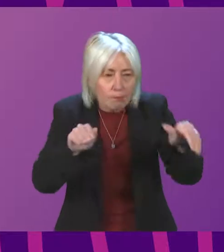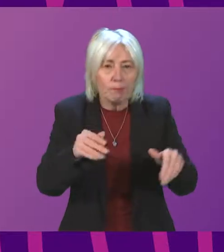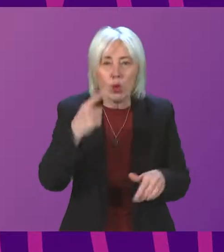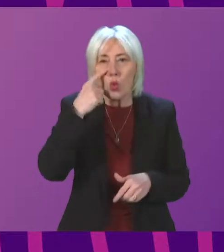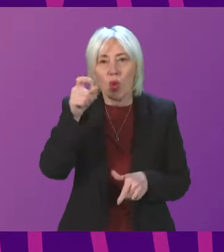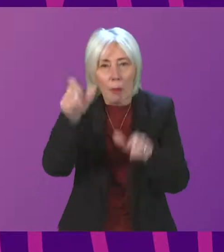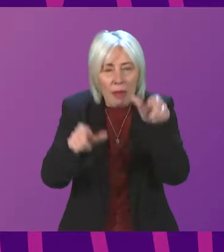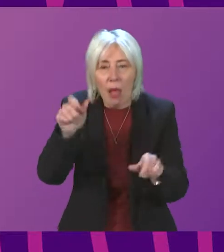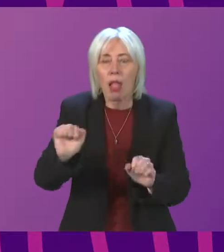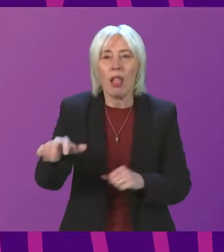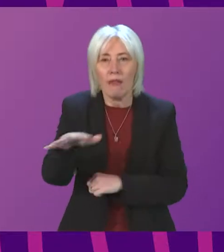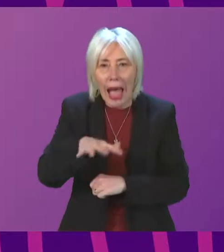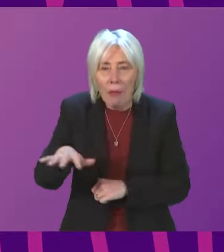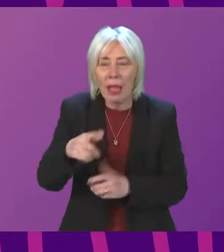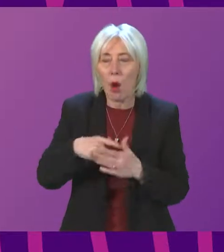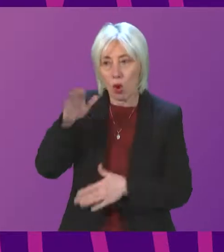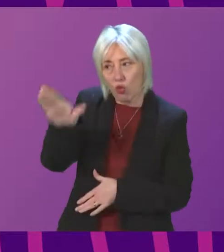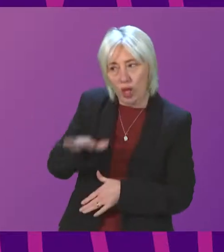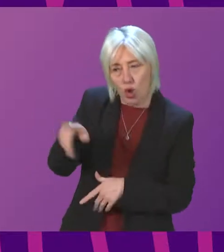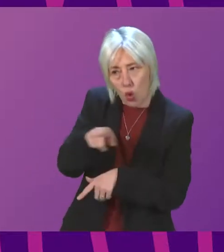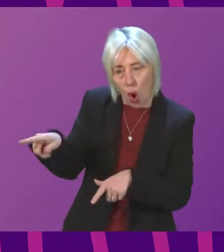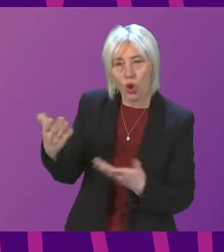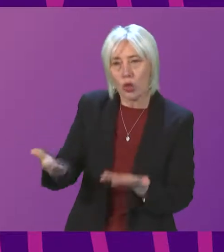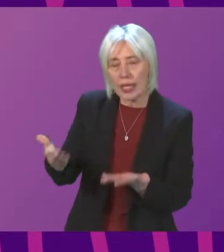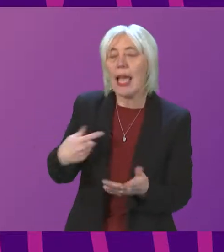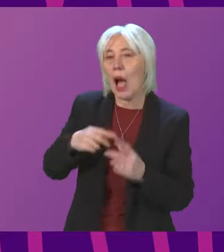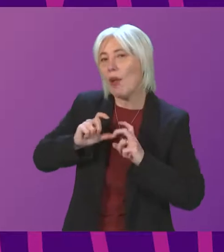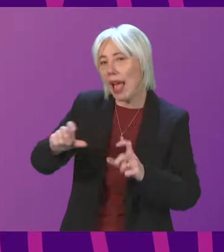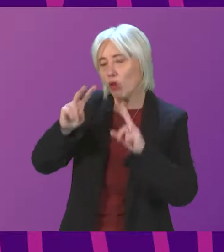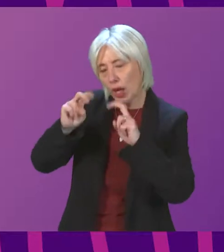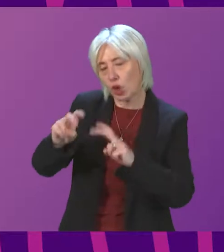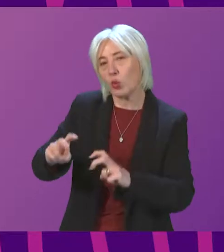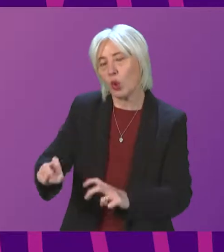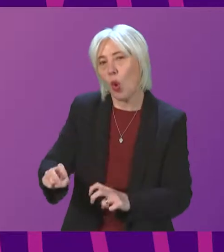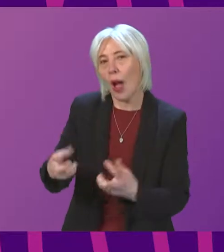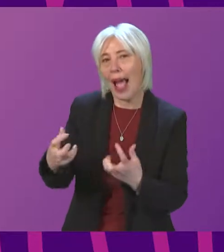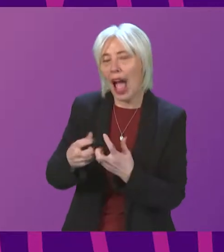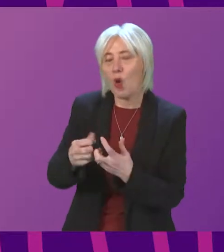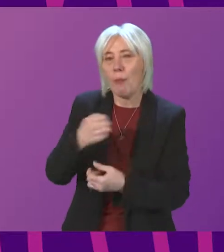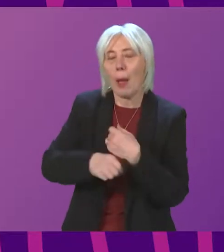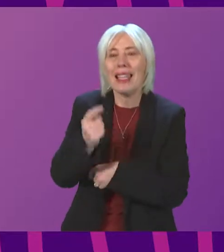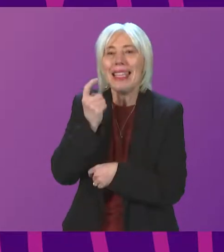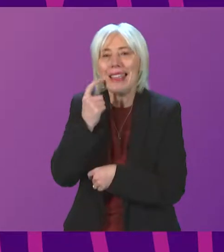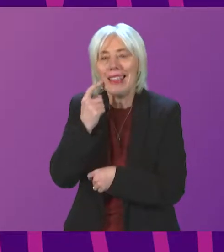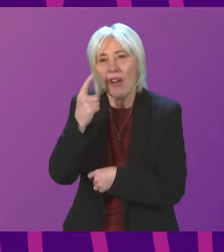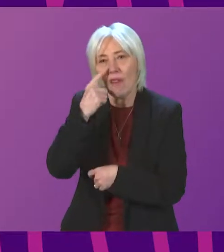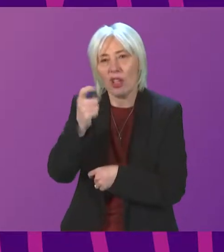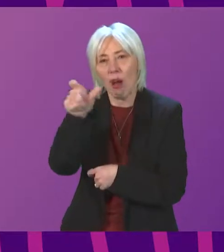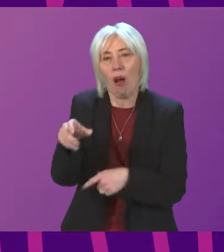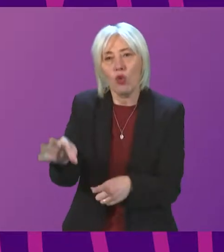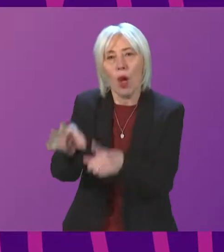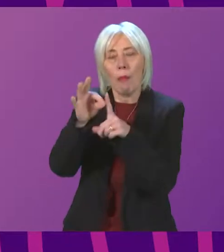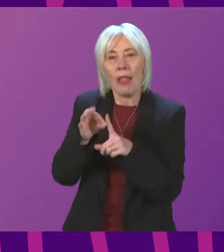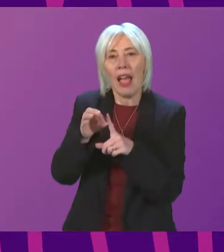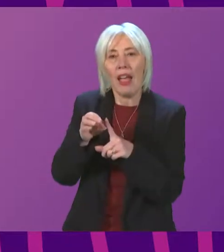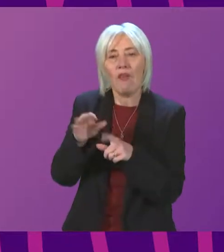I want to give the member in the chamber a reassurance today that I will continue to explore the ways in which we can make it easier for young people to apply for their national